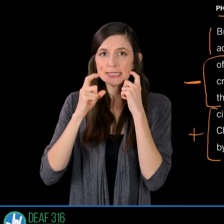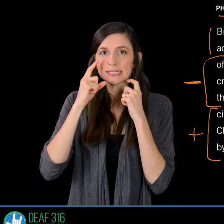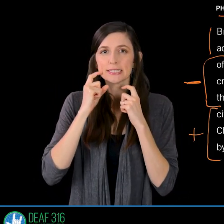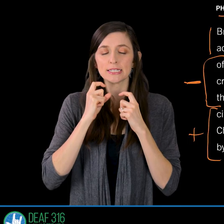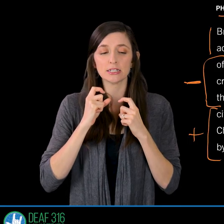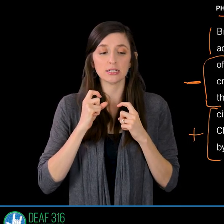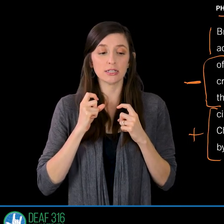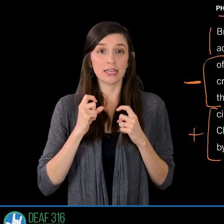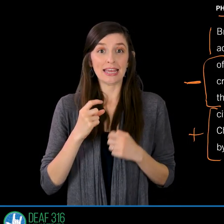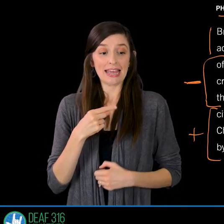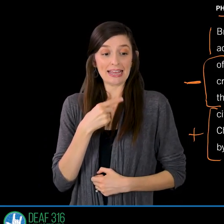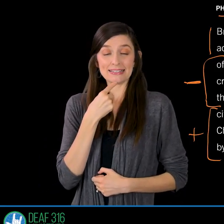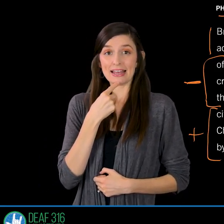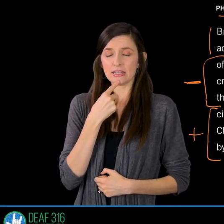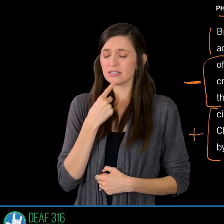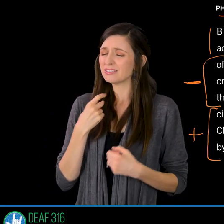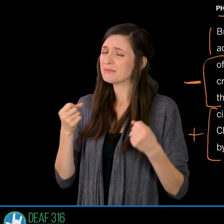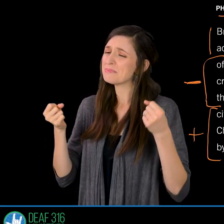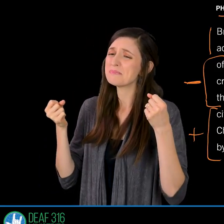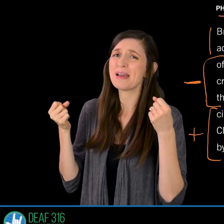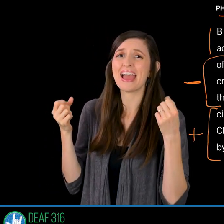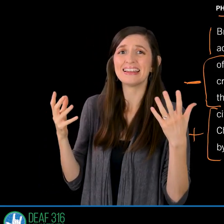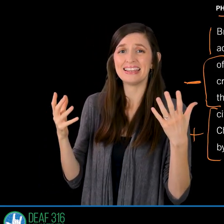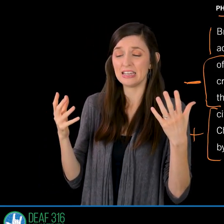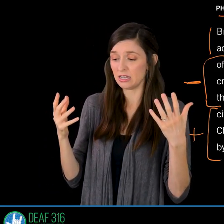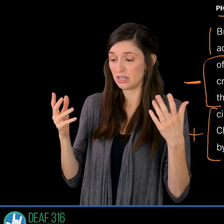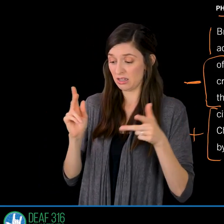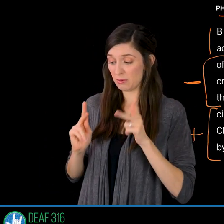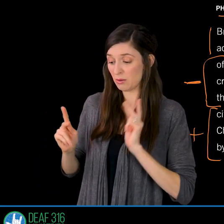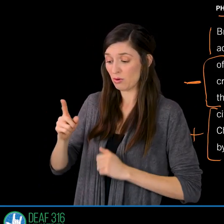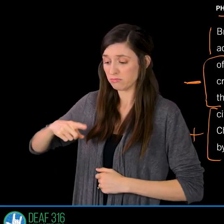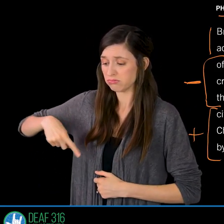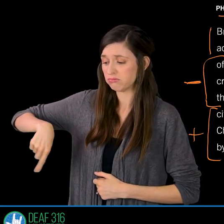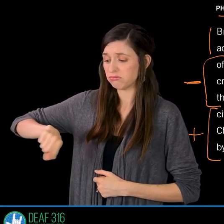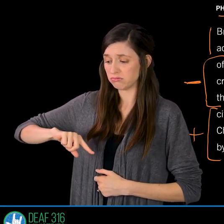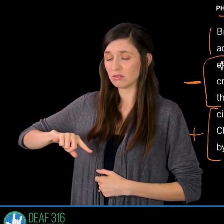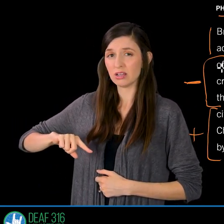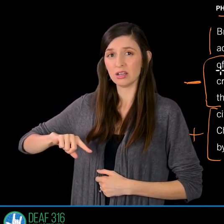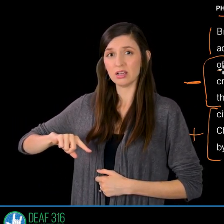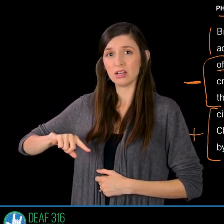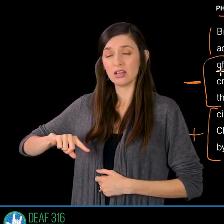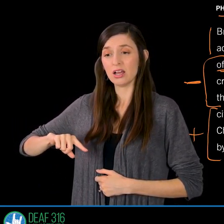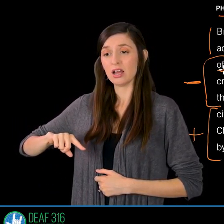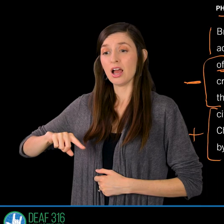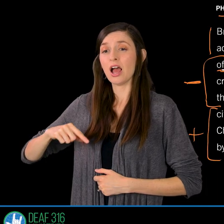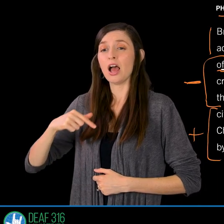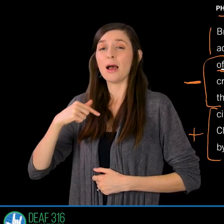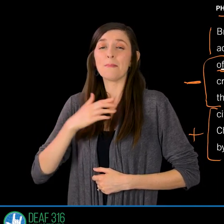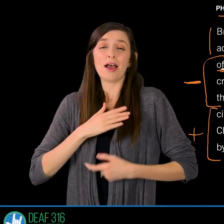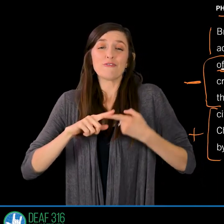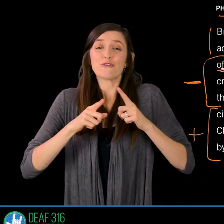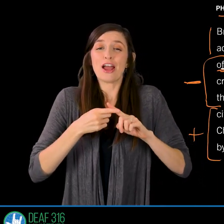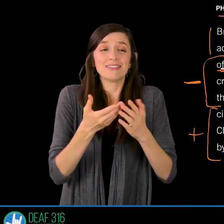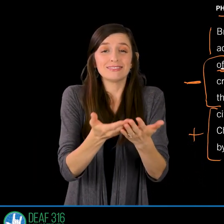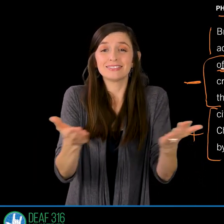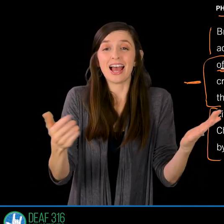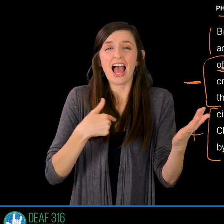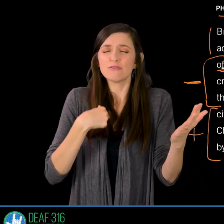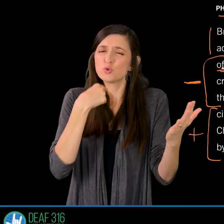not a few, many of whom I have often told you. So when he was with them, he must